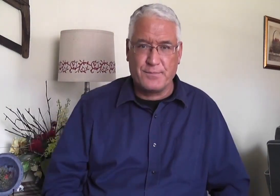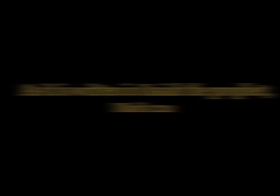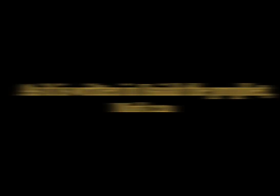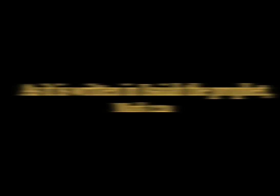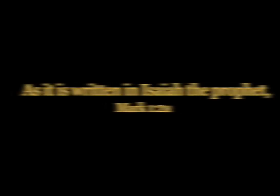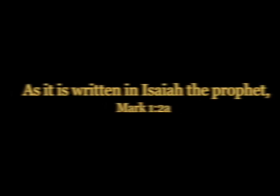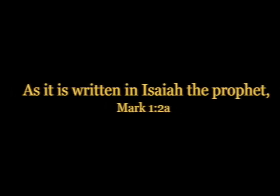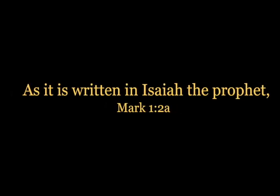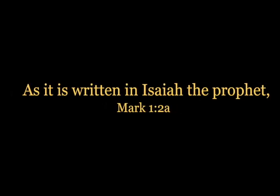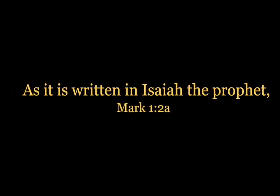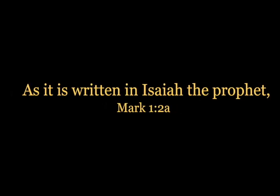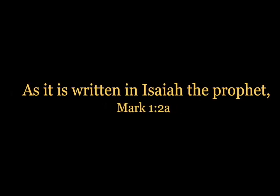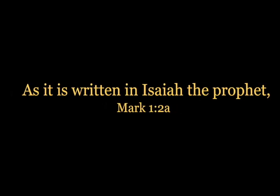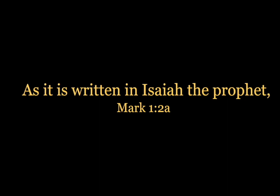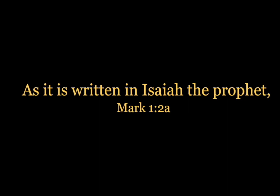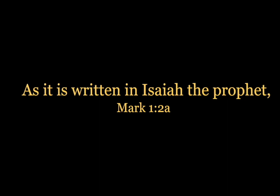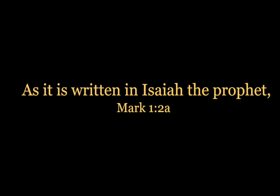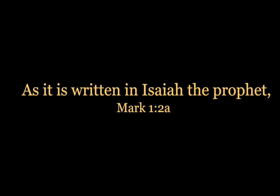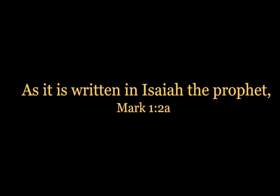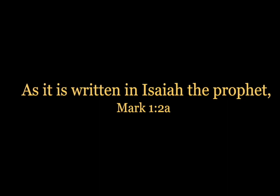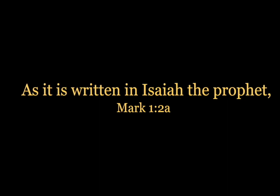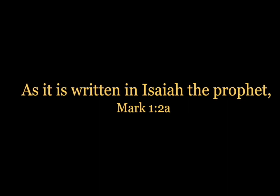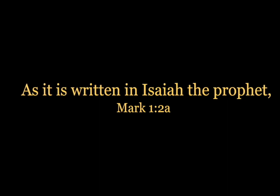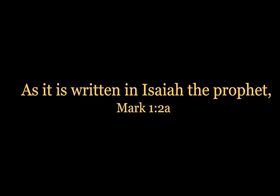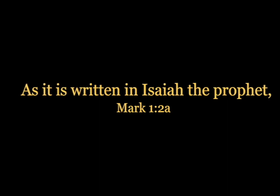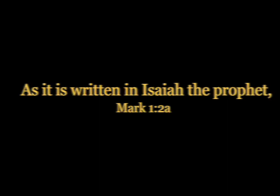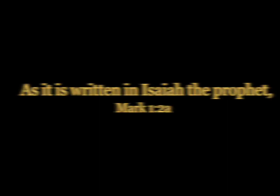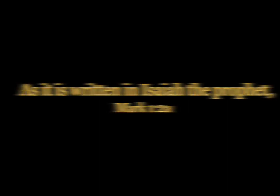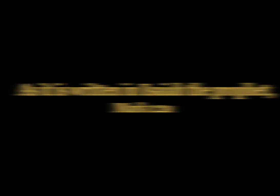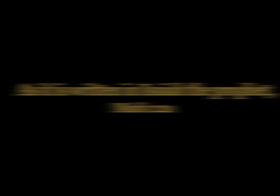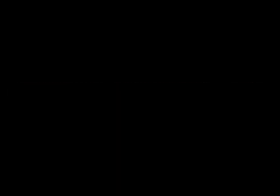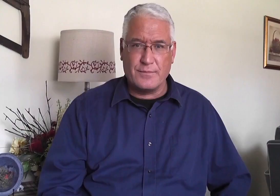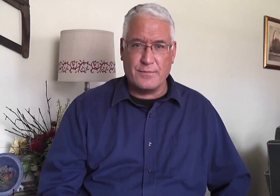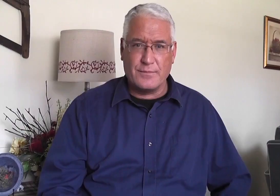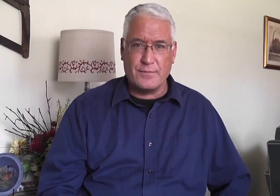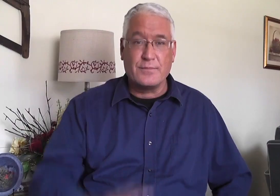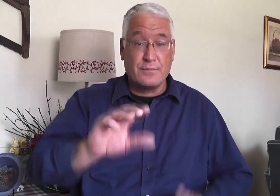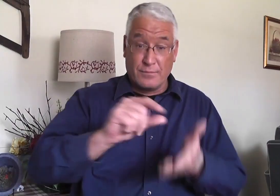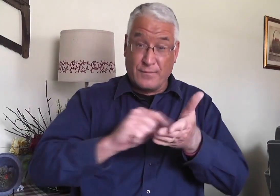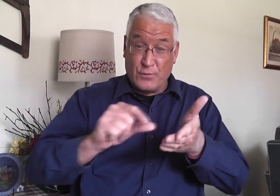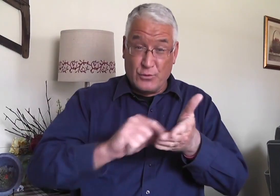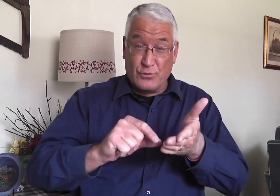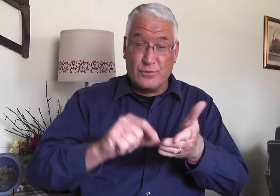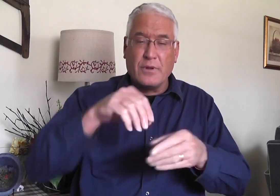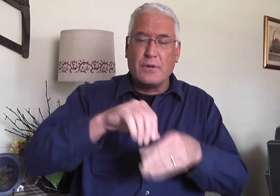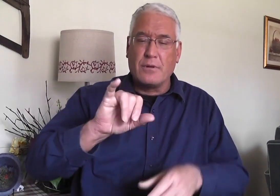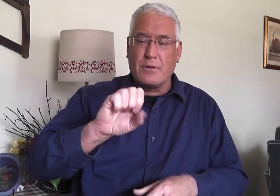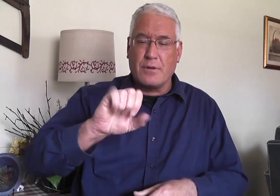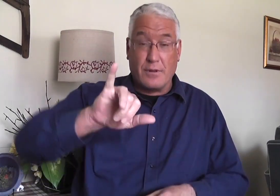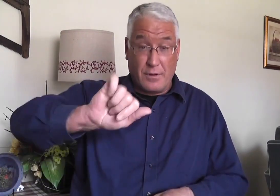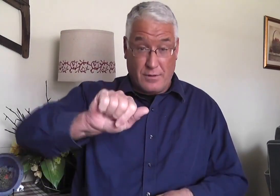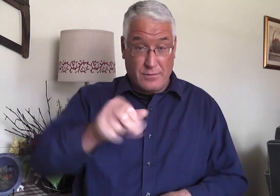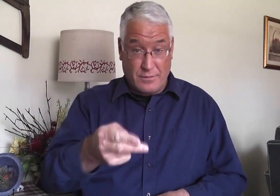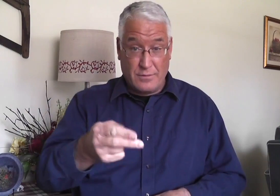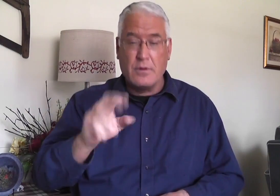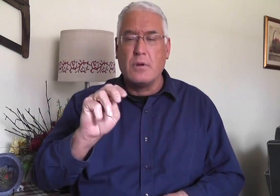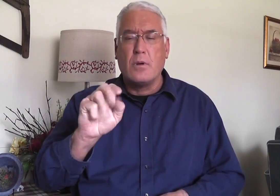Isaiah. As it is written in Isaiah the prophet, Mark 1, 2a. The verse